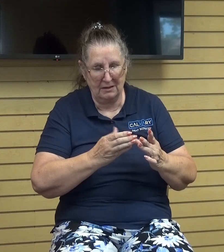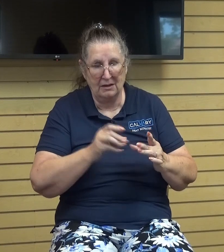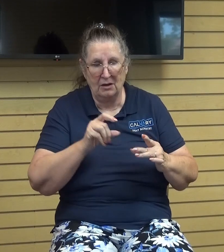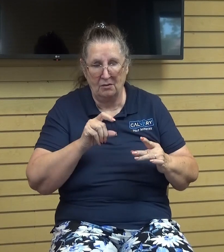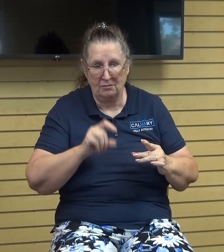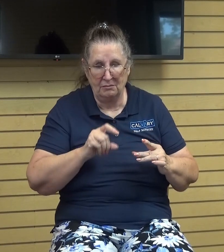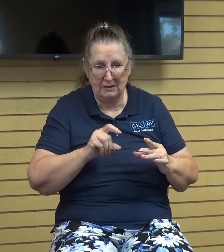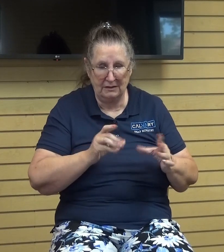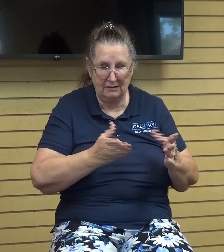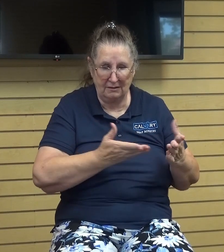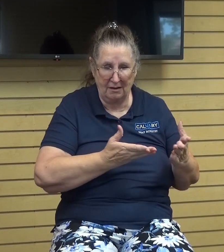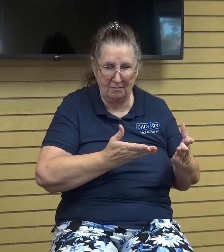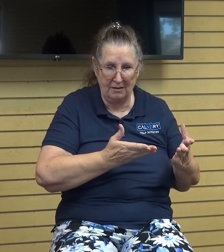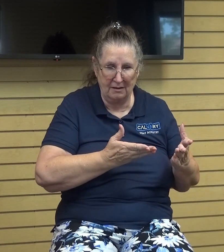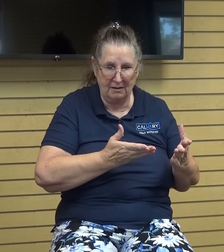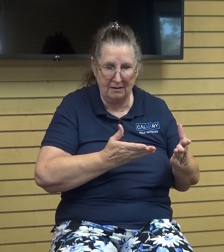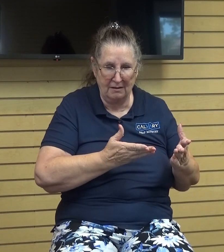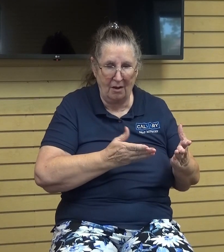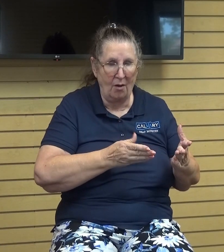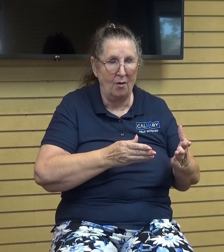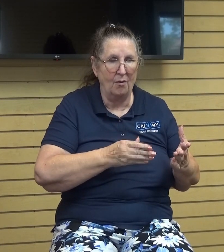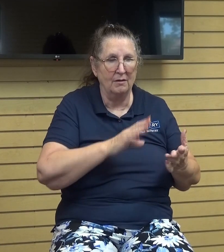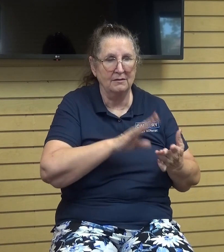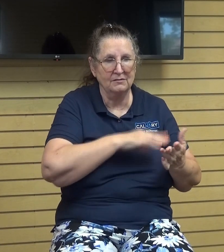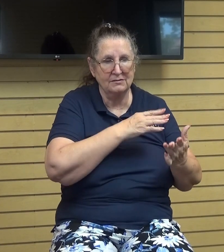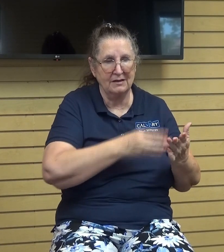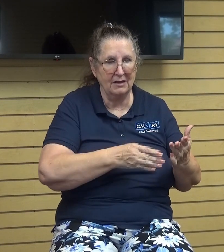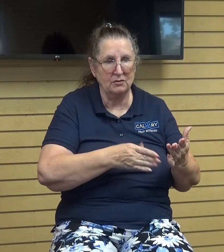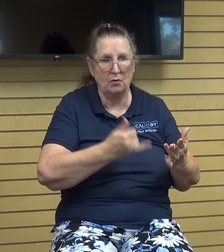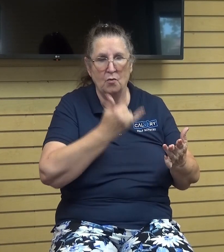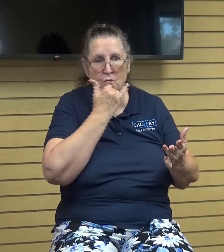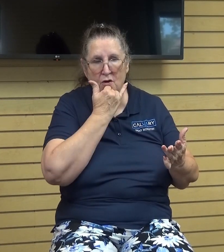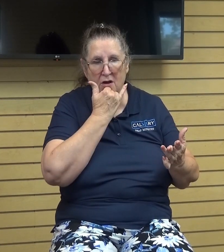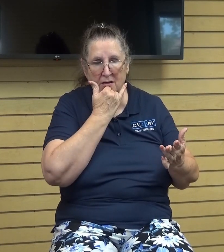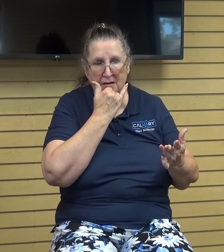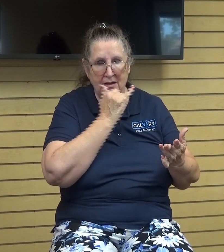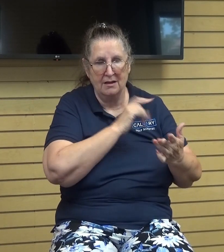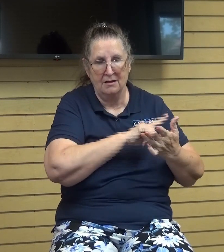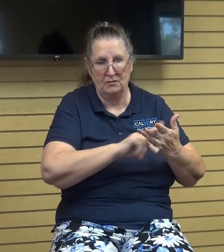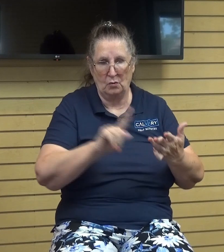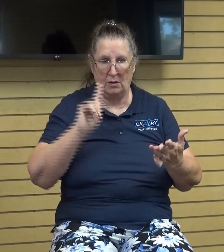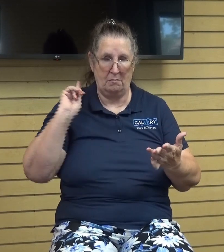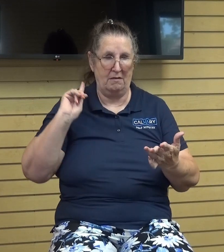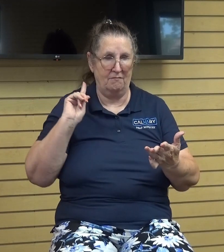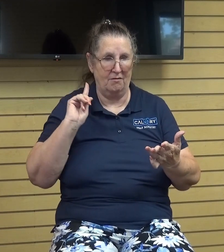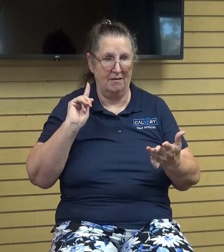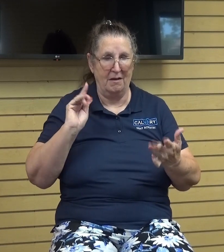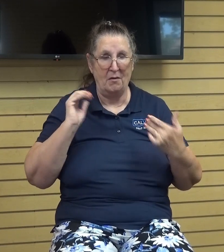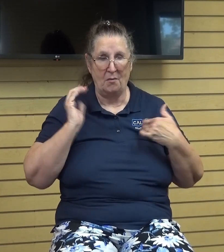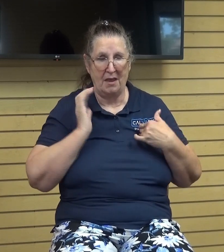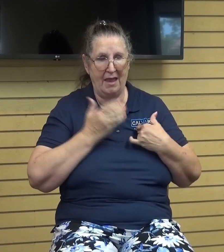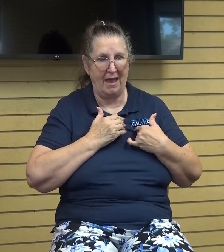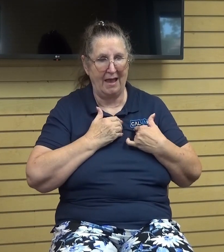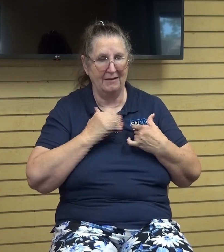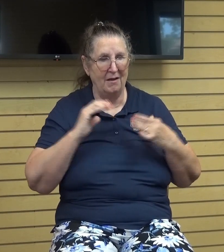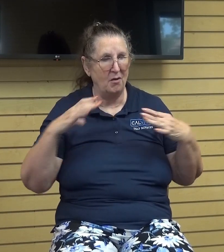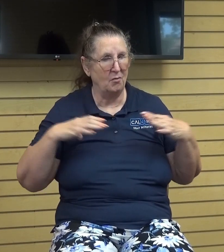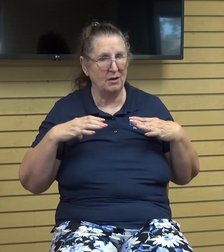they messed up the weekends in the retreat they came the weekend before and so we had the whole place to ourselves see god knew our thoughts